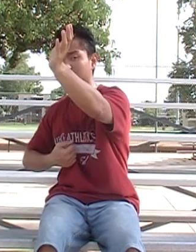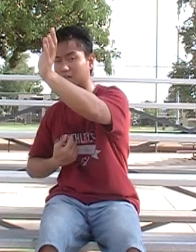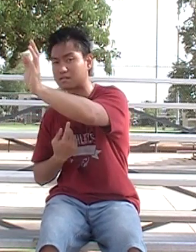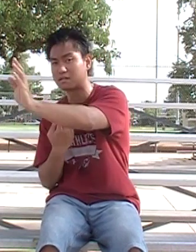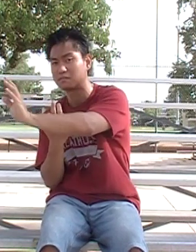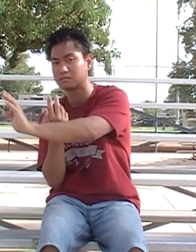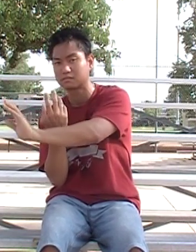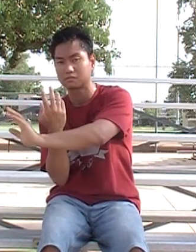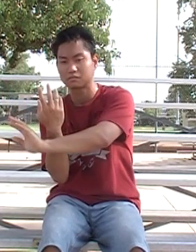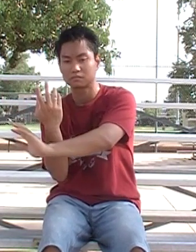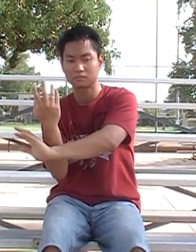Start.